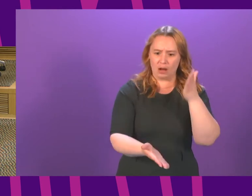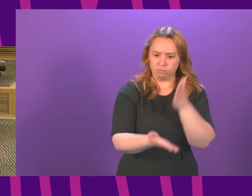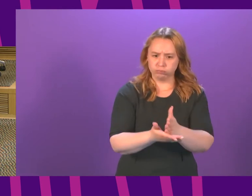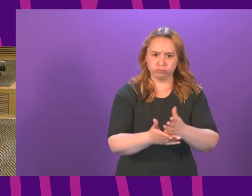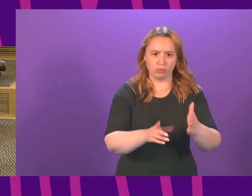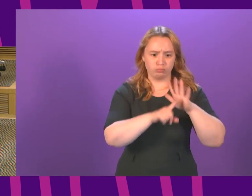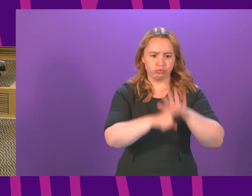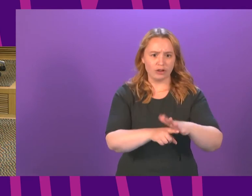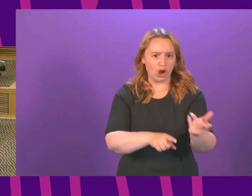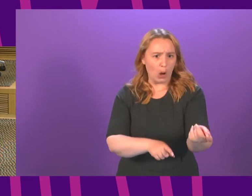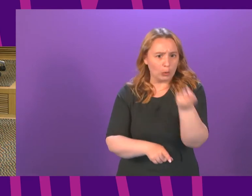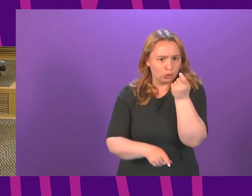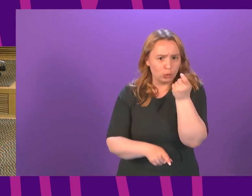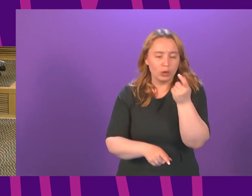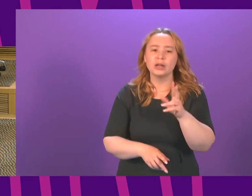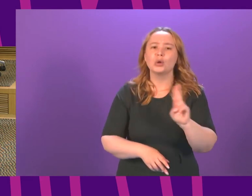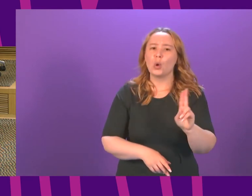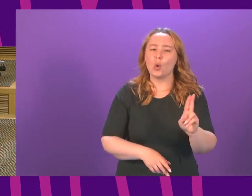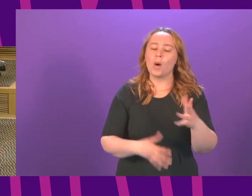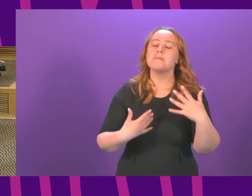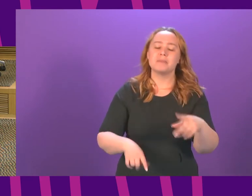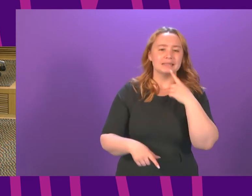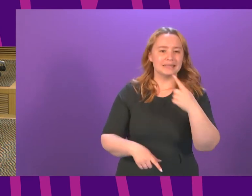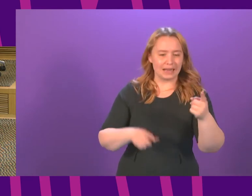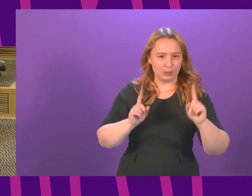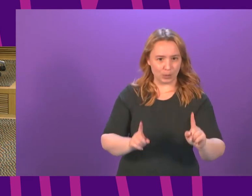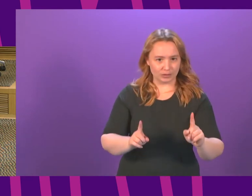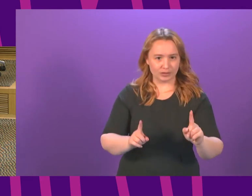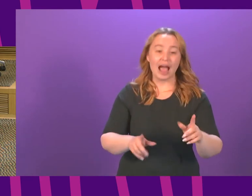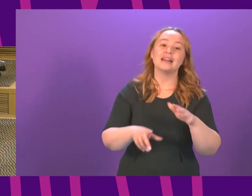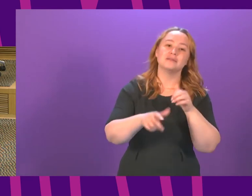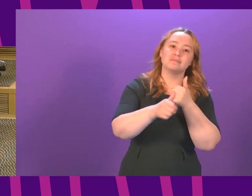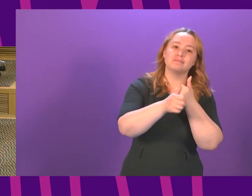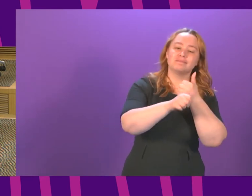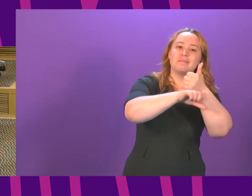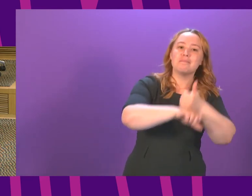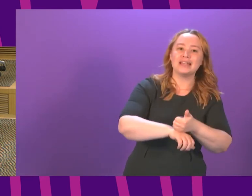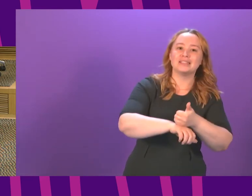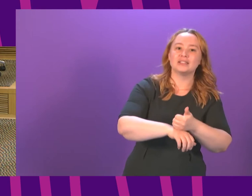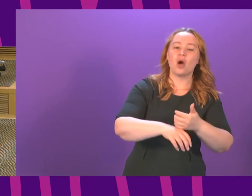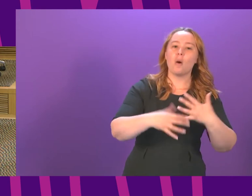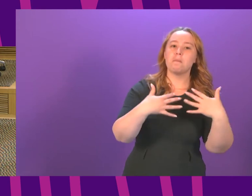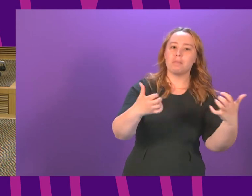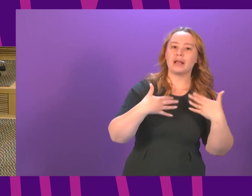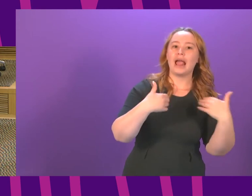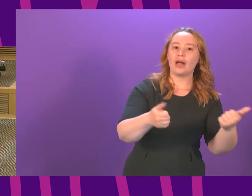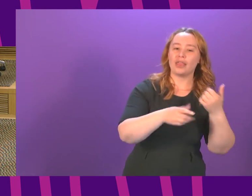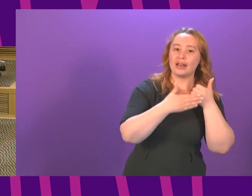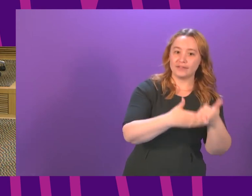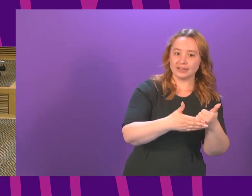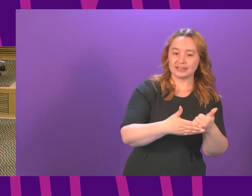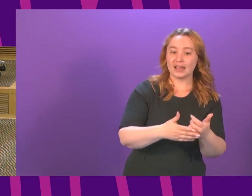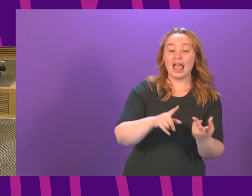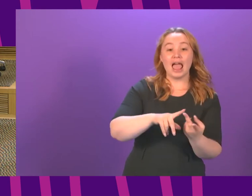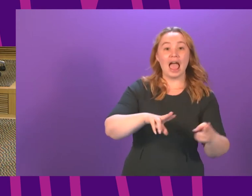severe pressure what I said was and this again is based on public health advice is if we do not act with caution